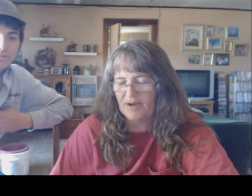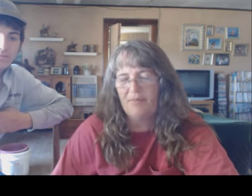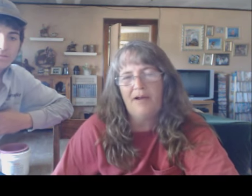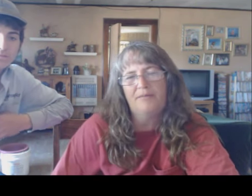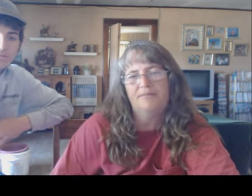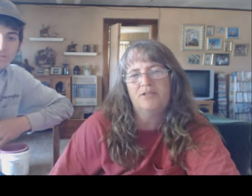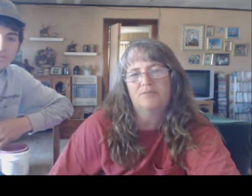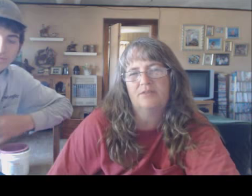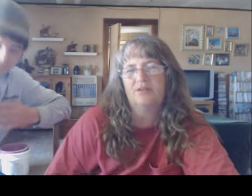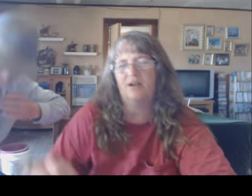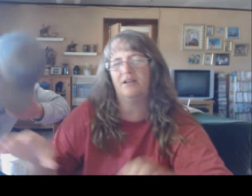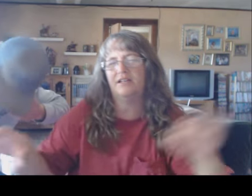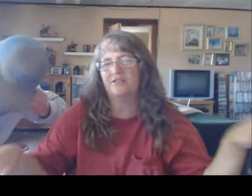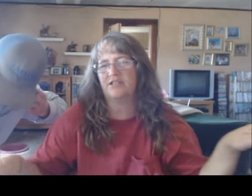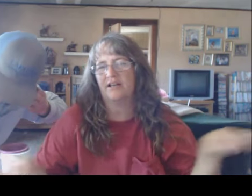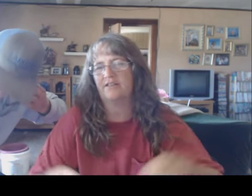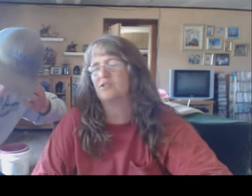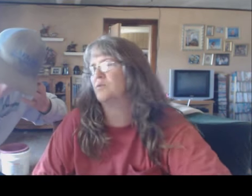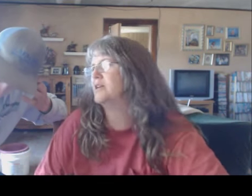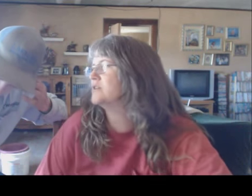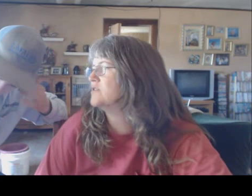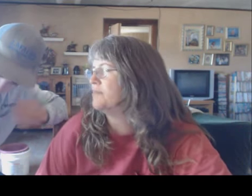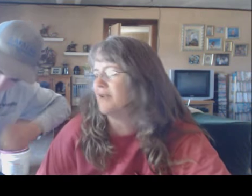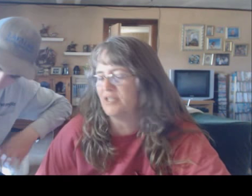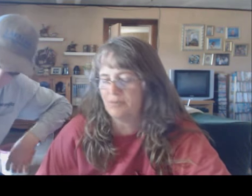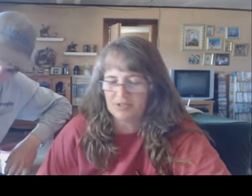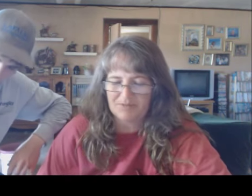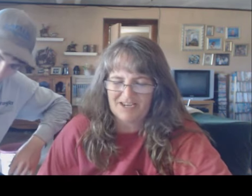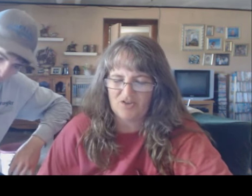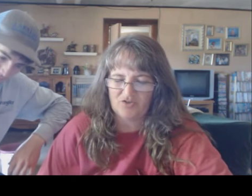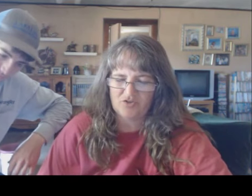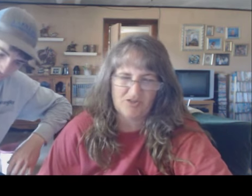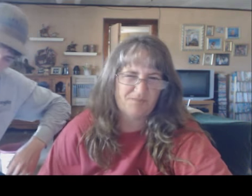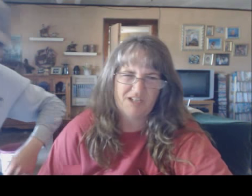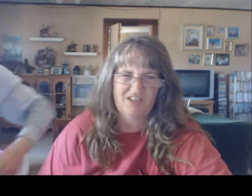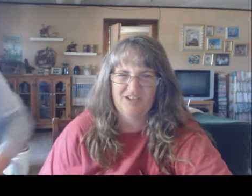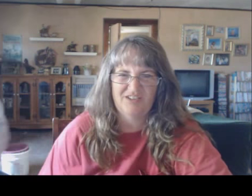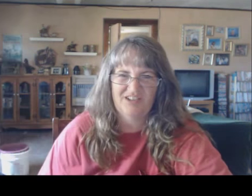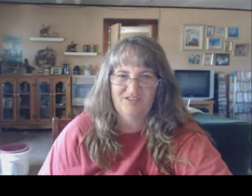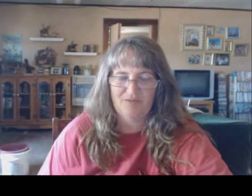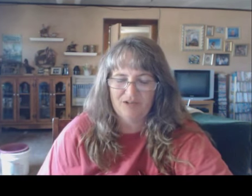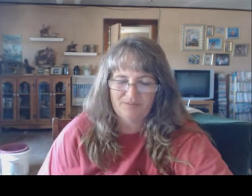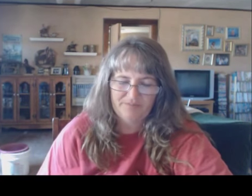I'll probably just, they're on either side of the swing. So, I'll probably just put some annuals or something in there. I don't know what.